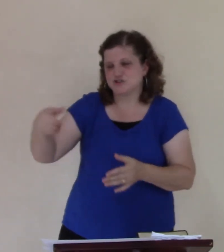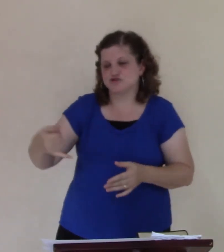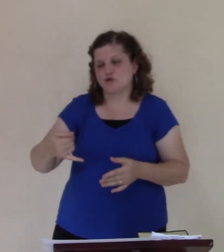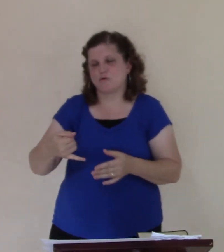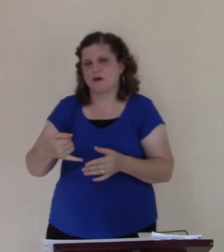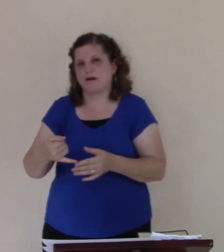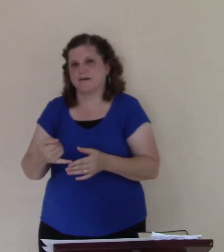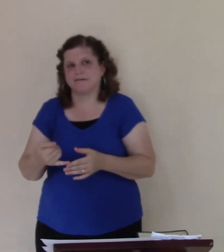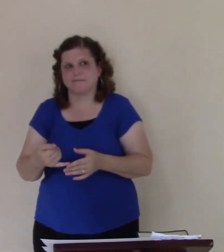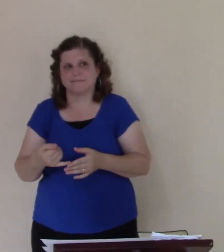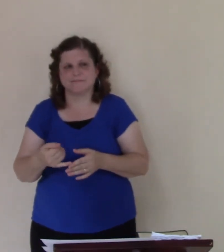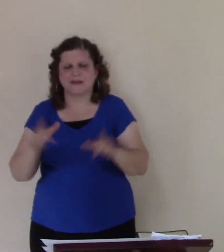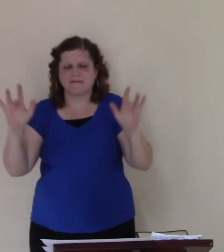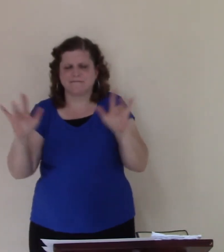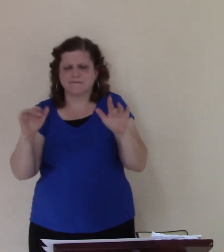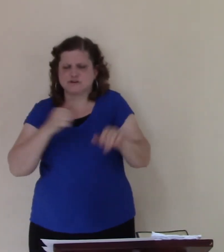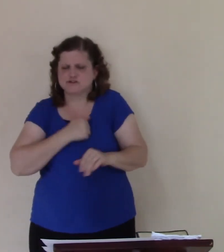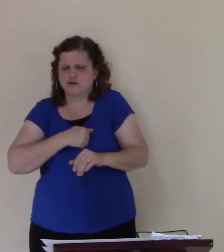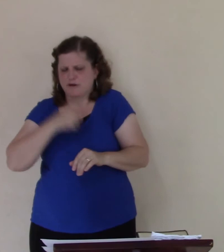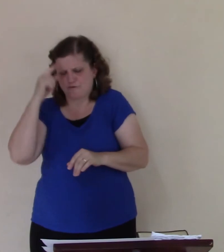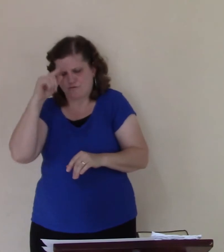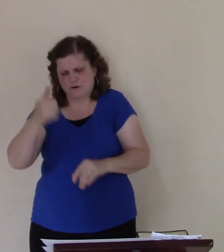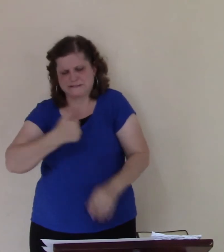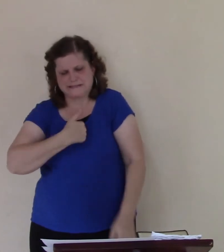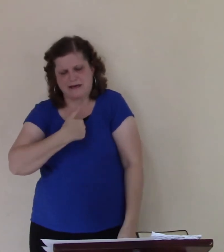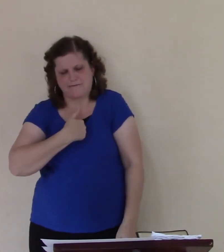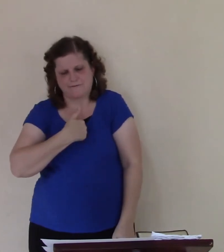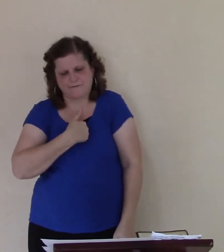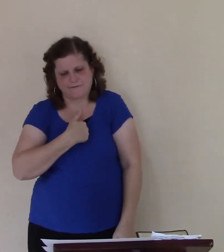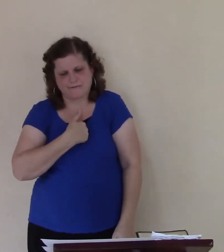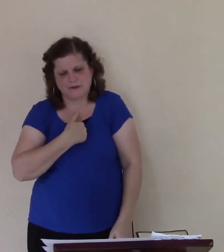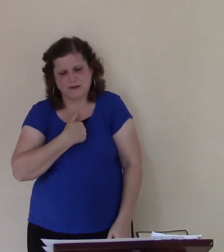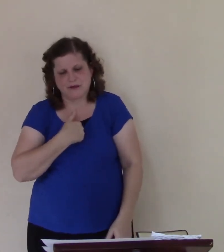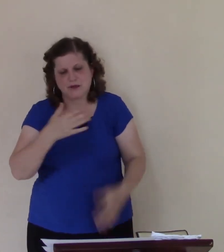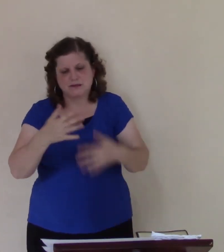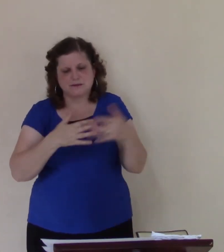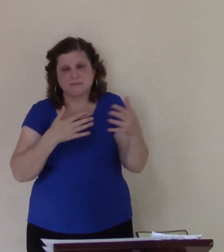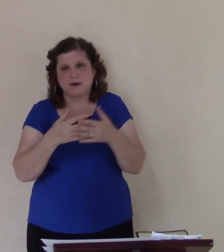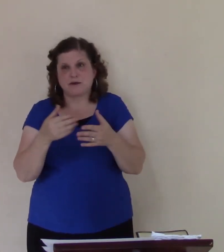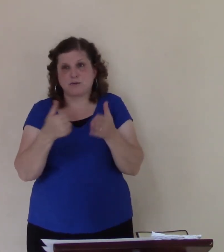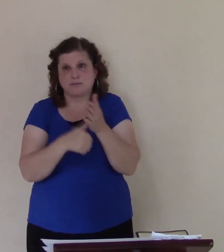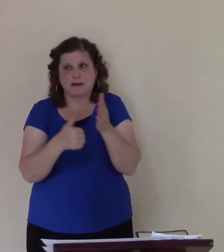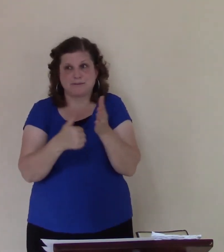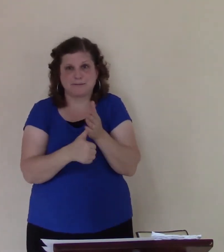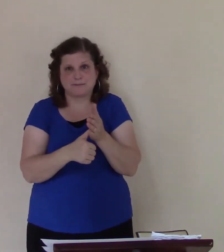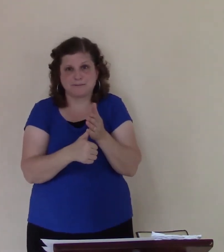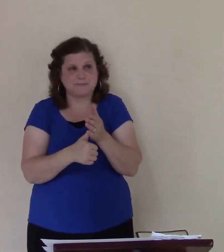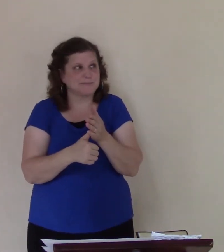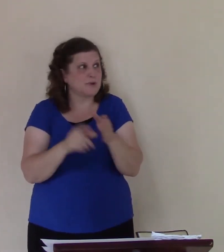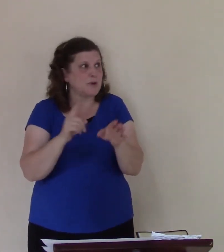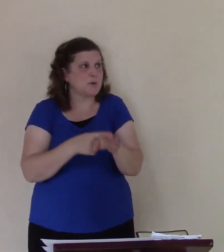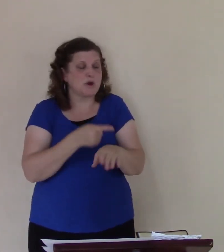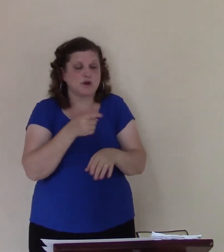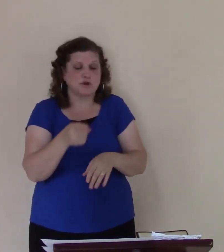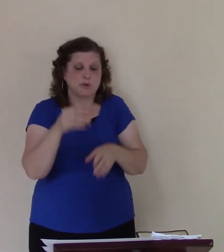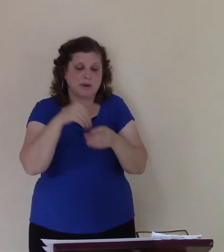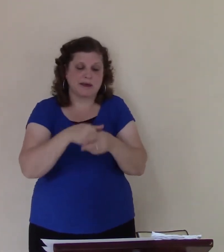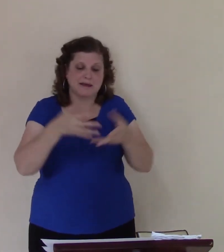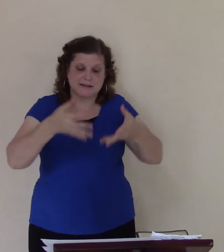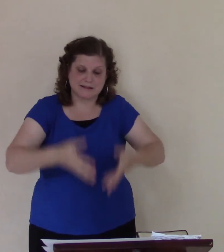I'm feeling sorry for myself. Whatever the circumstances, it doesn't matter. When you get to this place, there's just that self